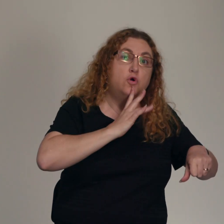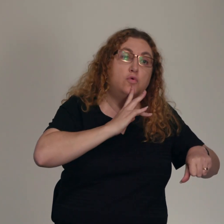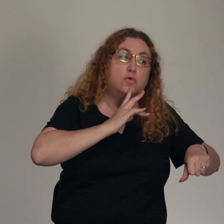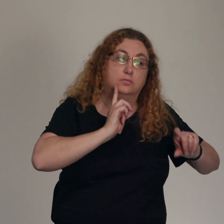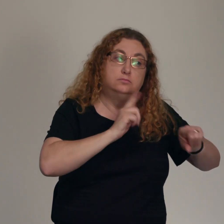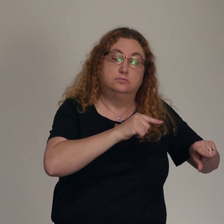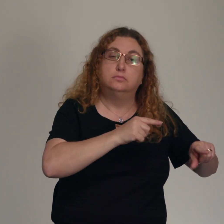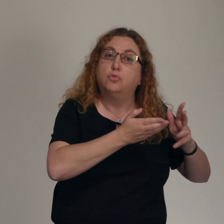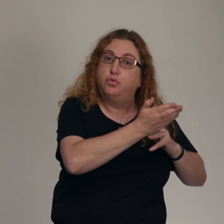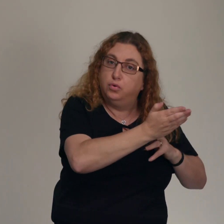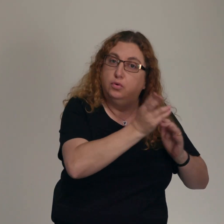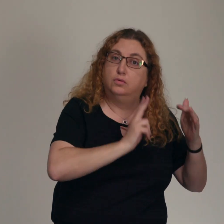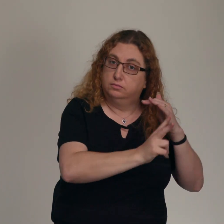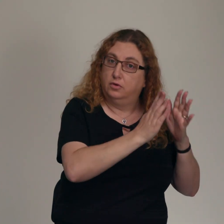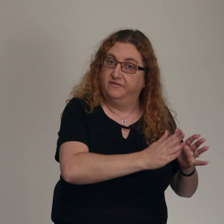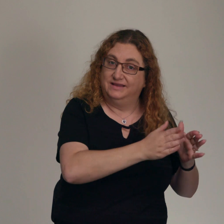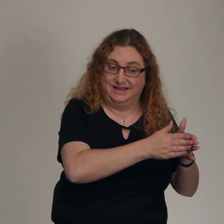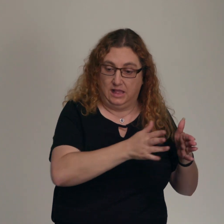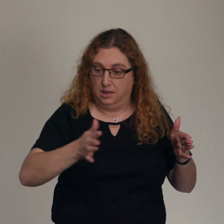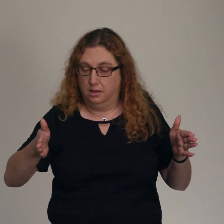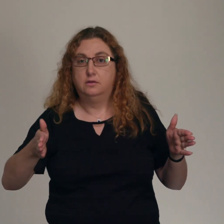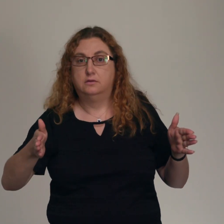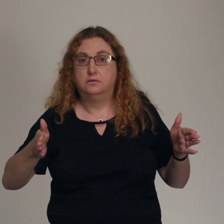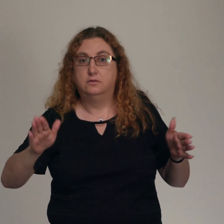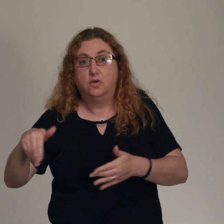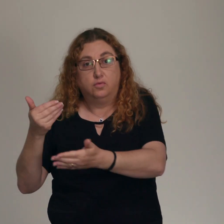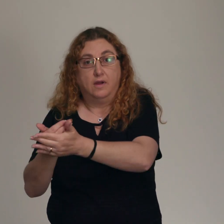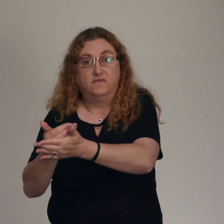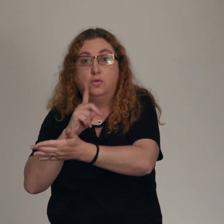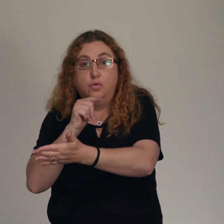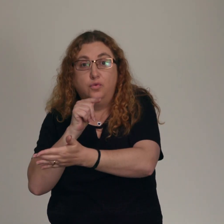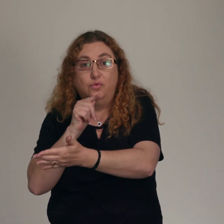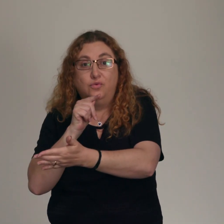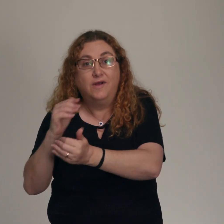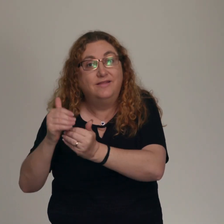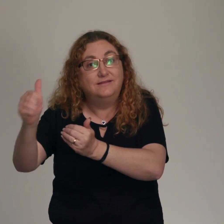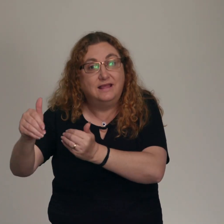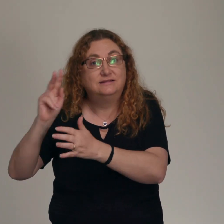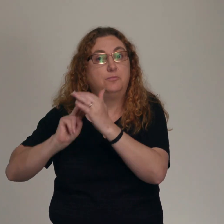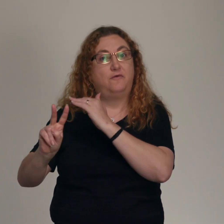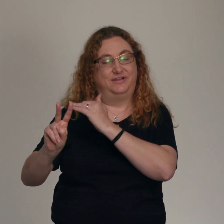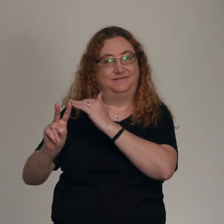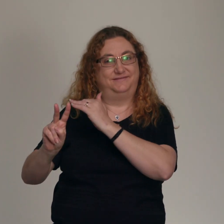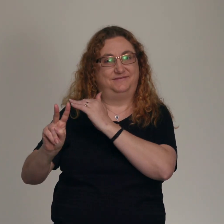Malachi until the arrival of the next prophet of God to speak to His people.